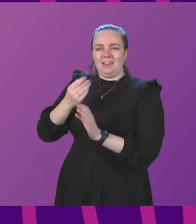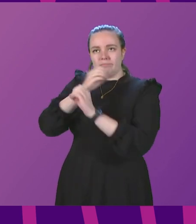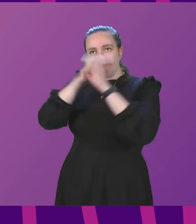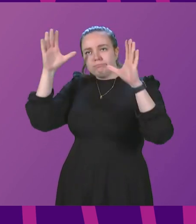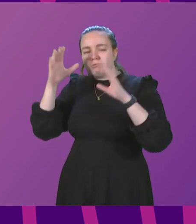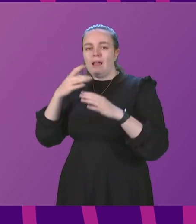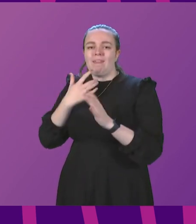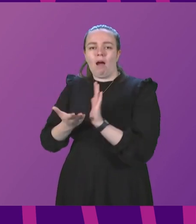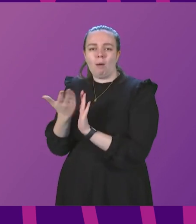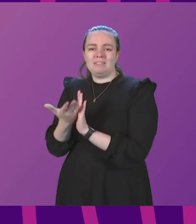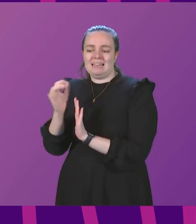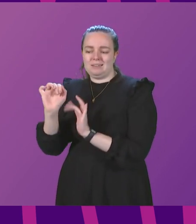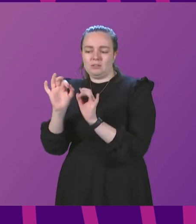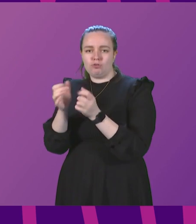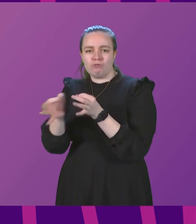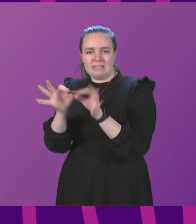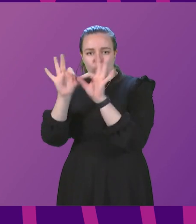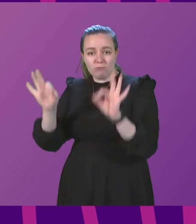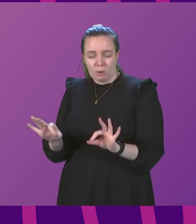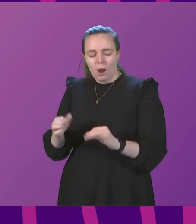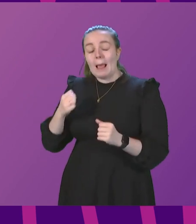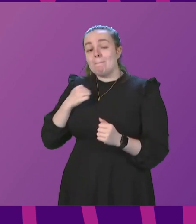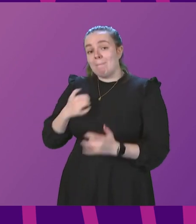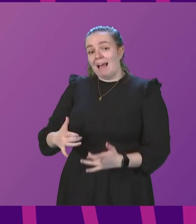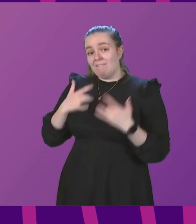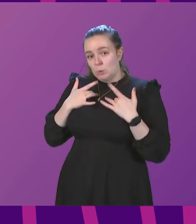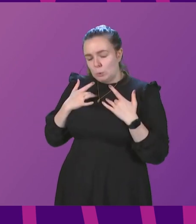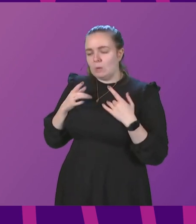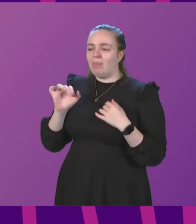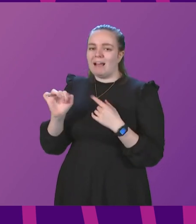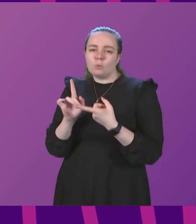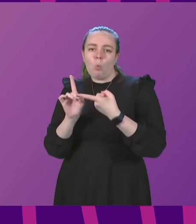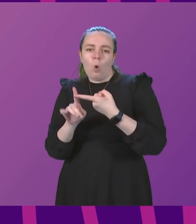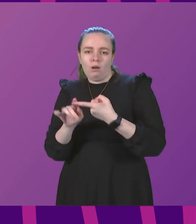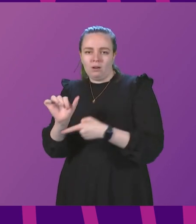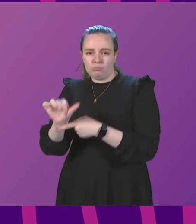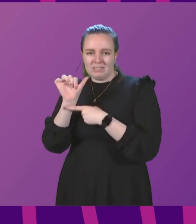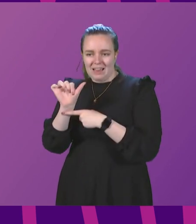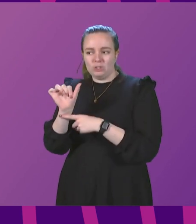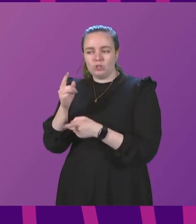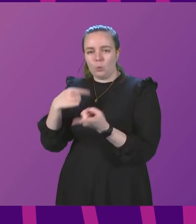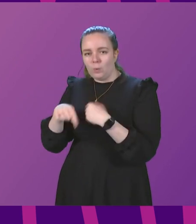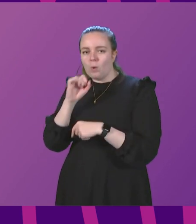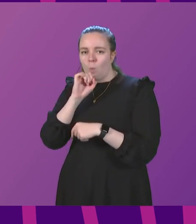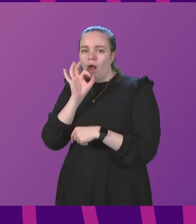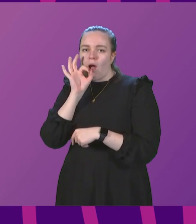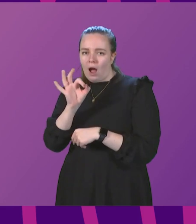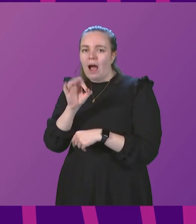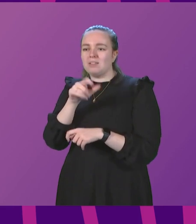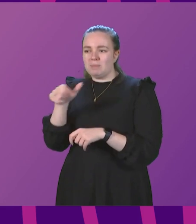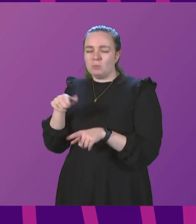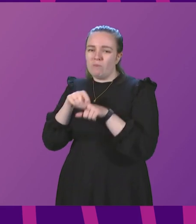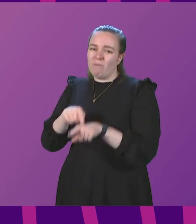updated strategic framework. My view is that it is one of the protections that we are likely to ask people to follow for